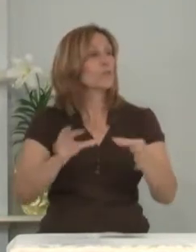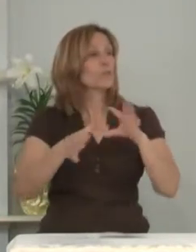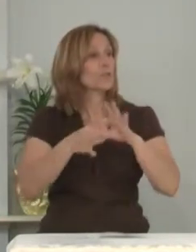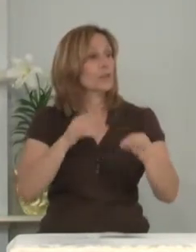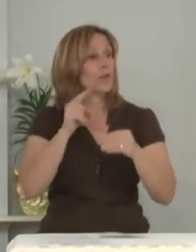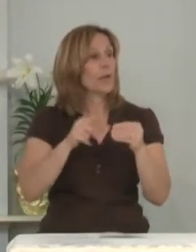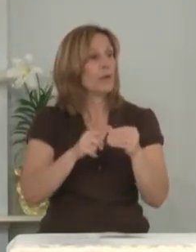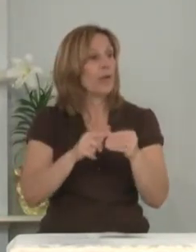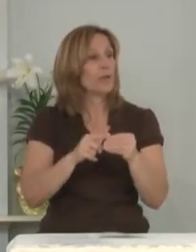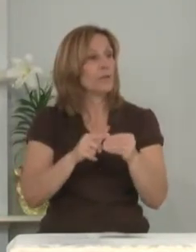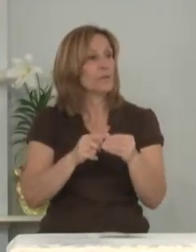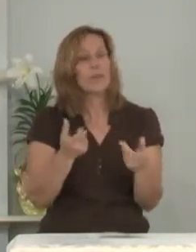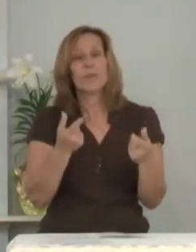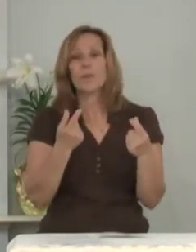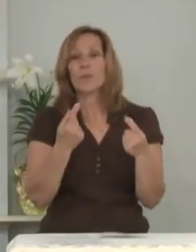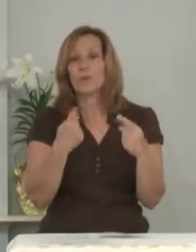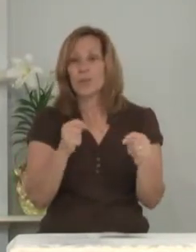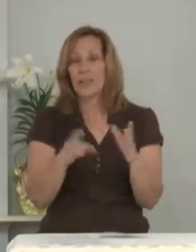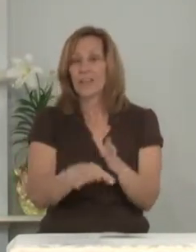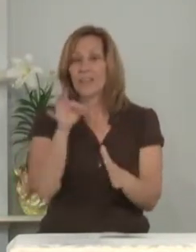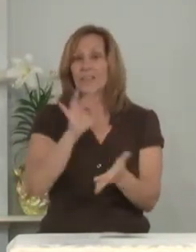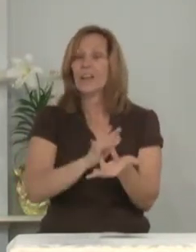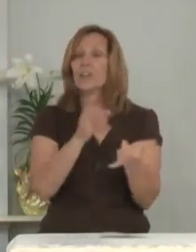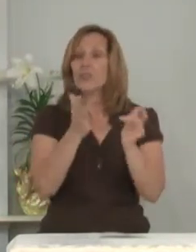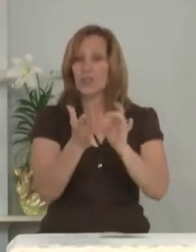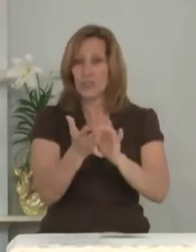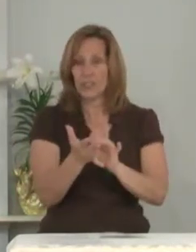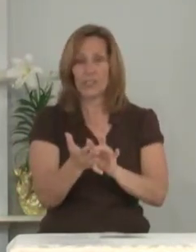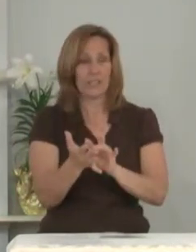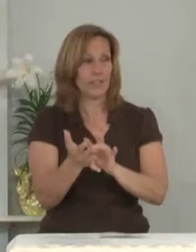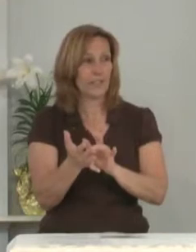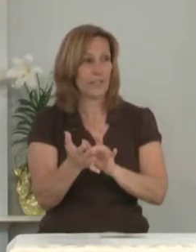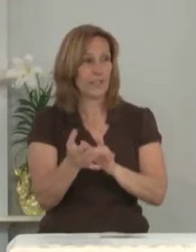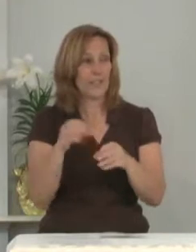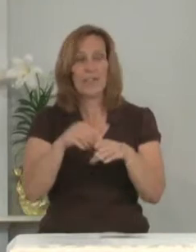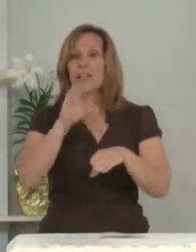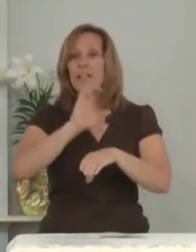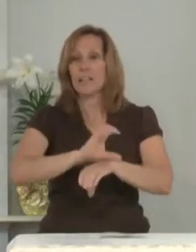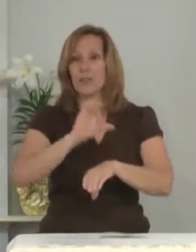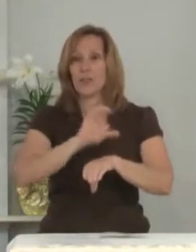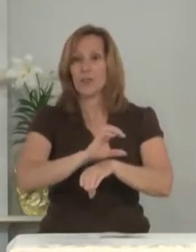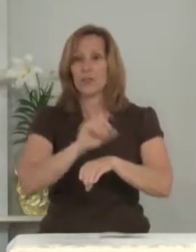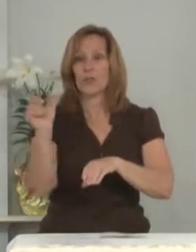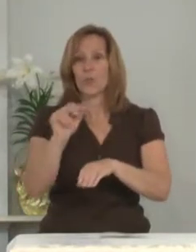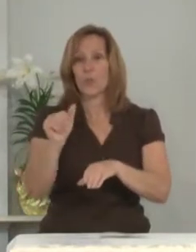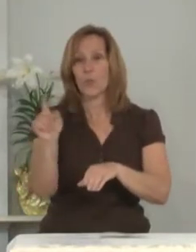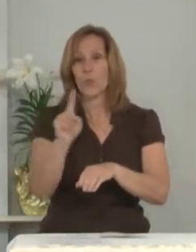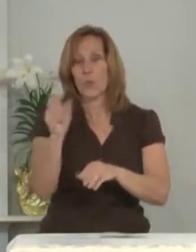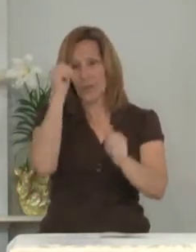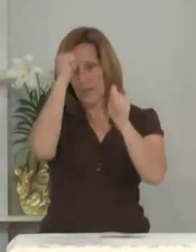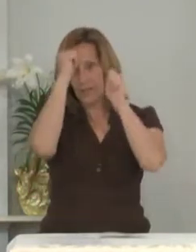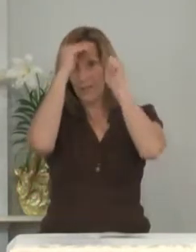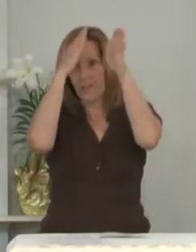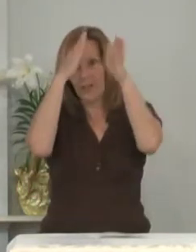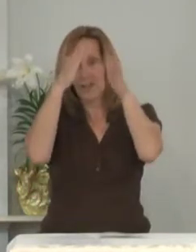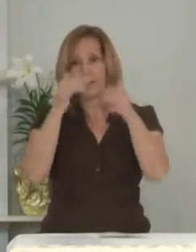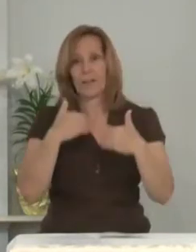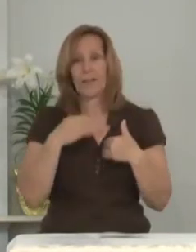about trying to find Jesus in the church where his father was pastor.